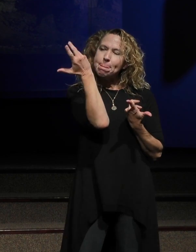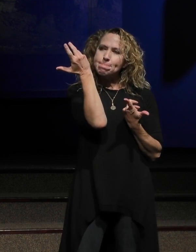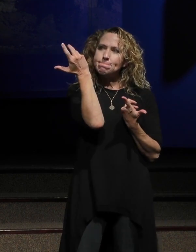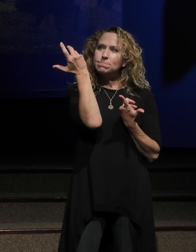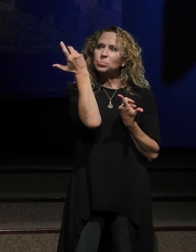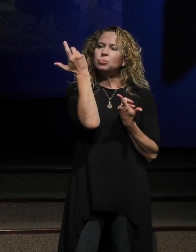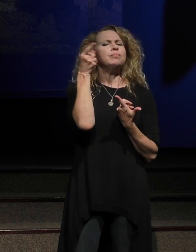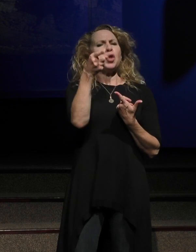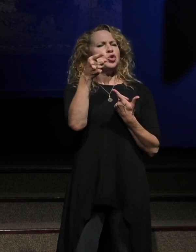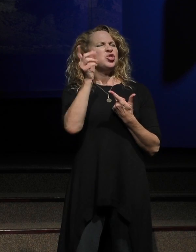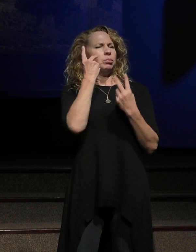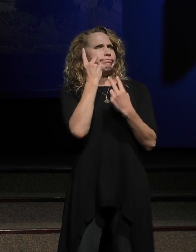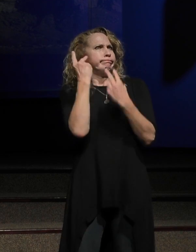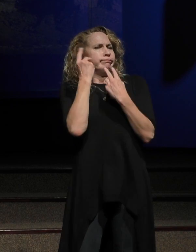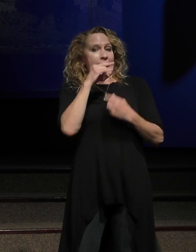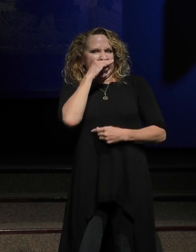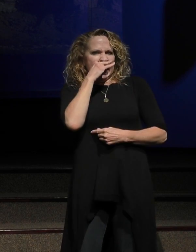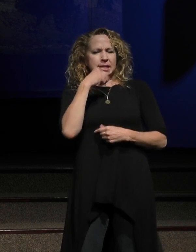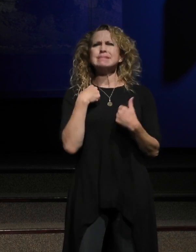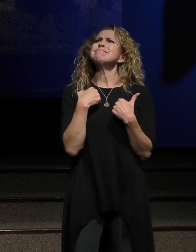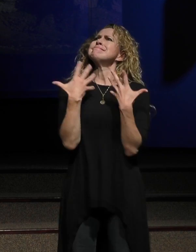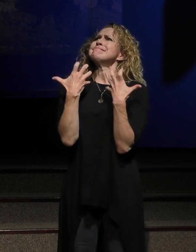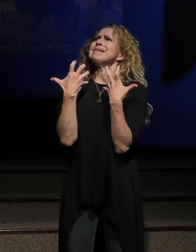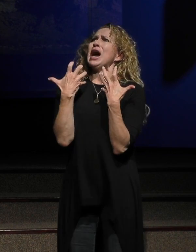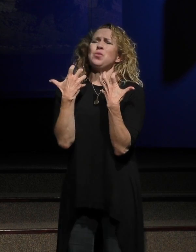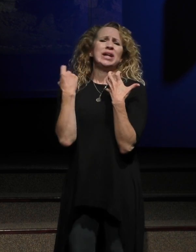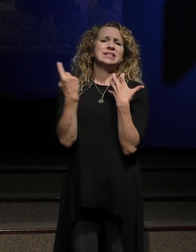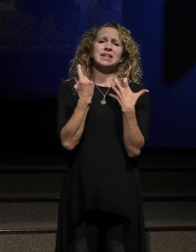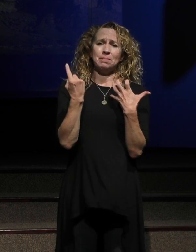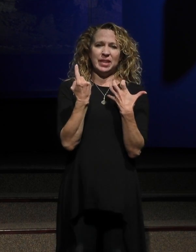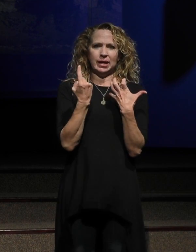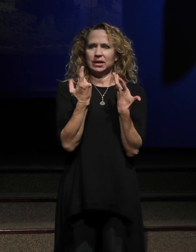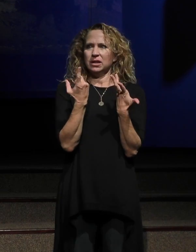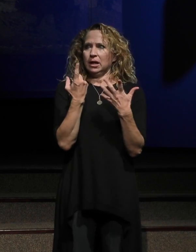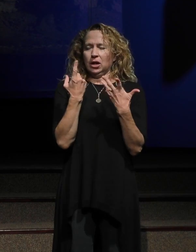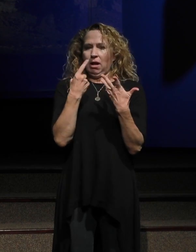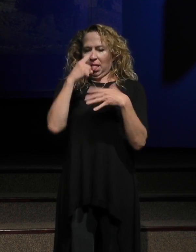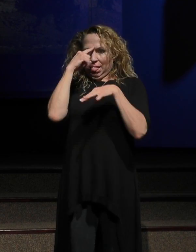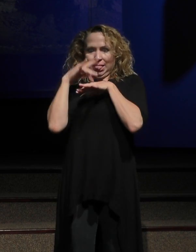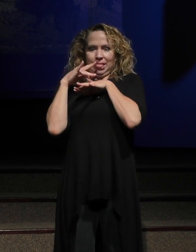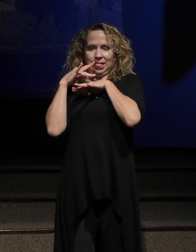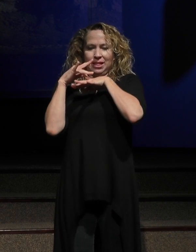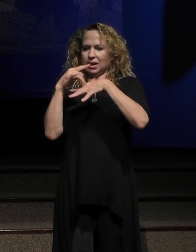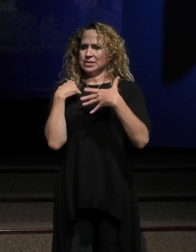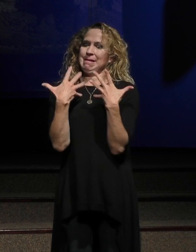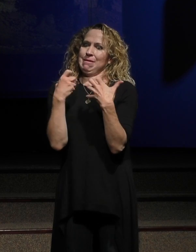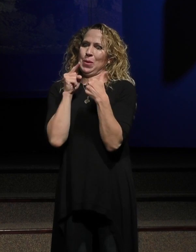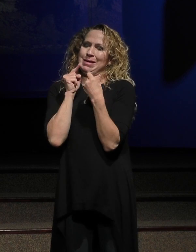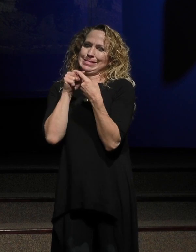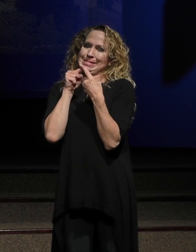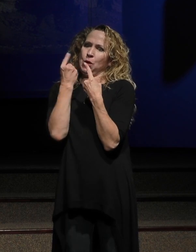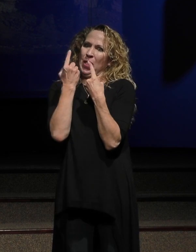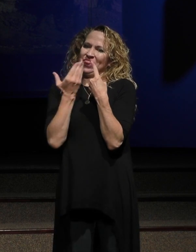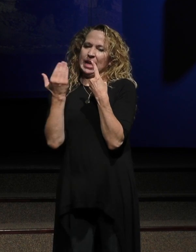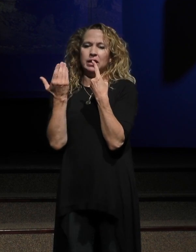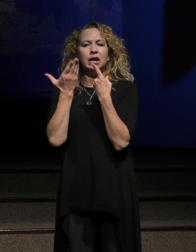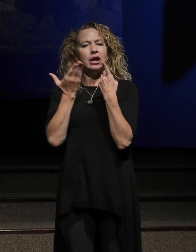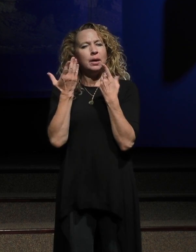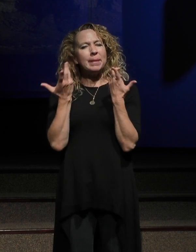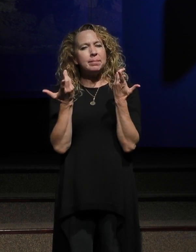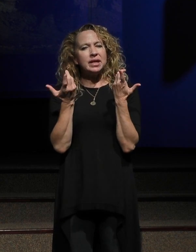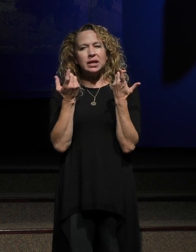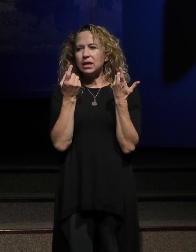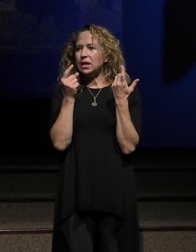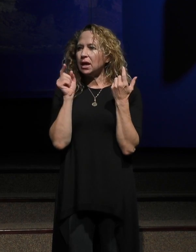when you were a kid that you wanted something and you wanted it so bad you just couldn't think of anything else but that one thing. Maybe for